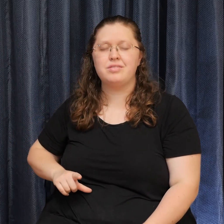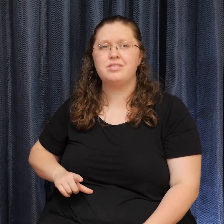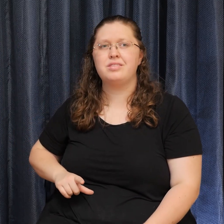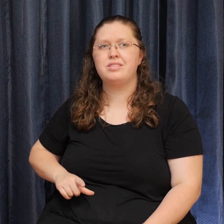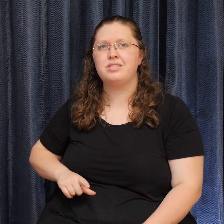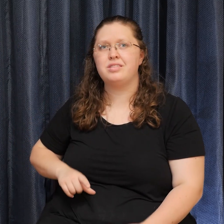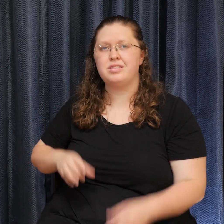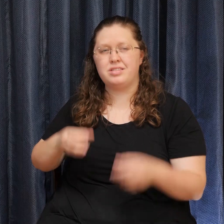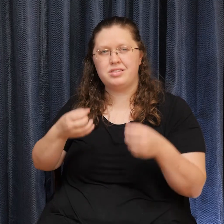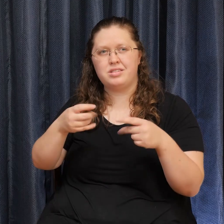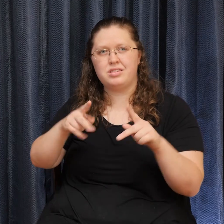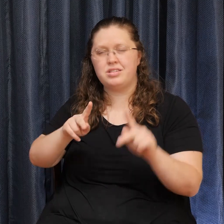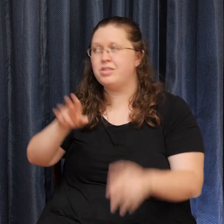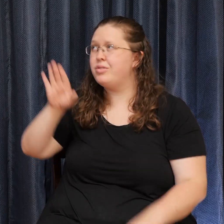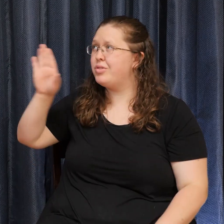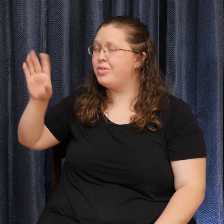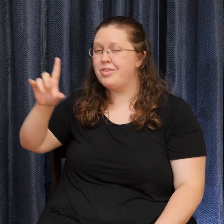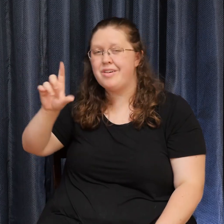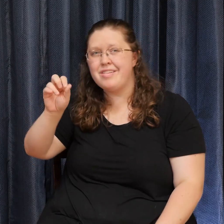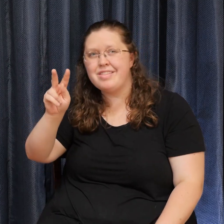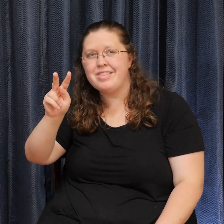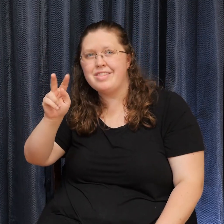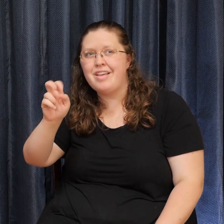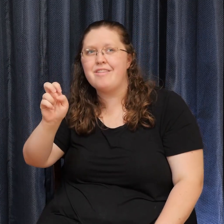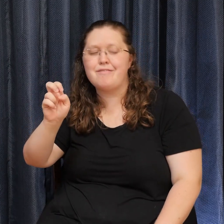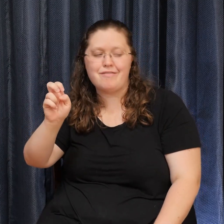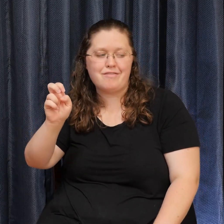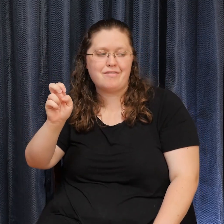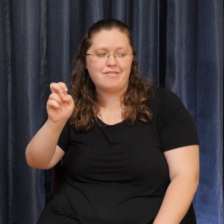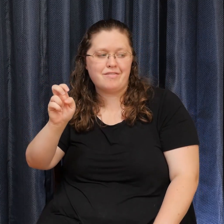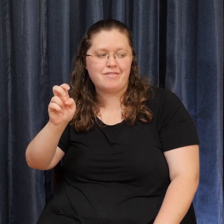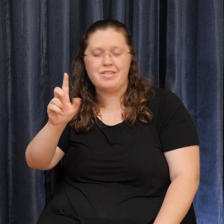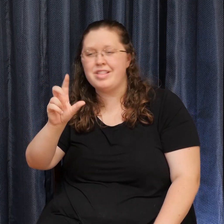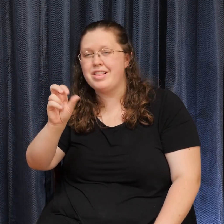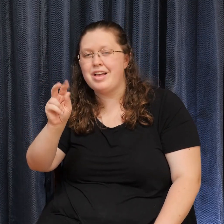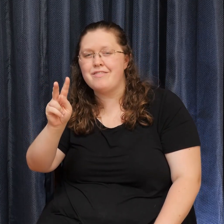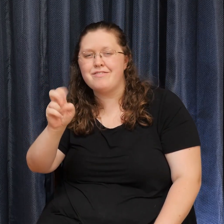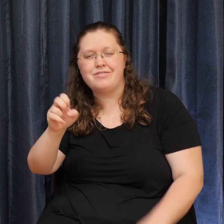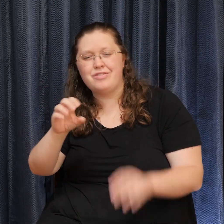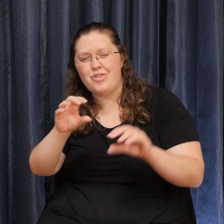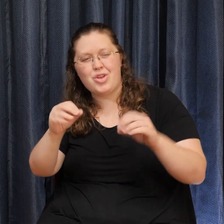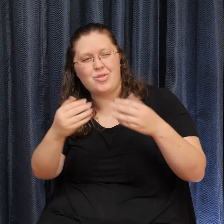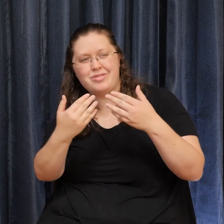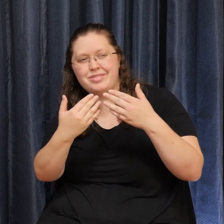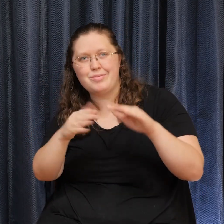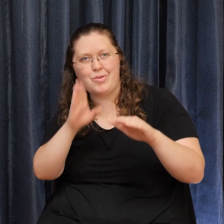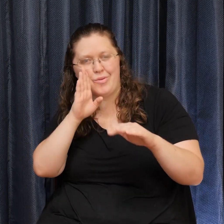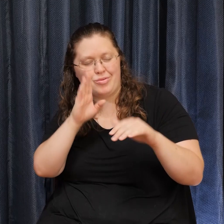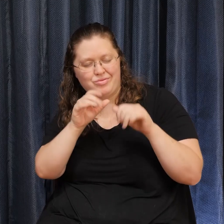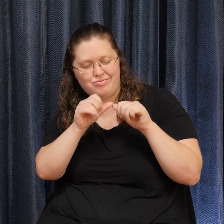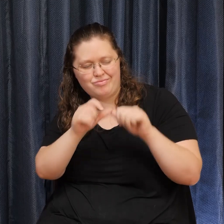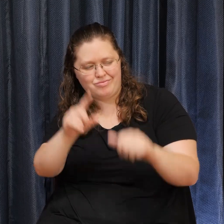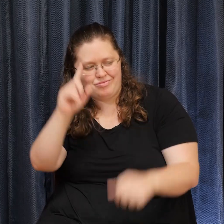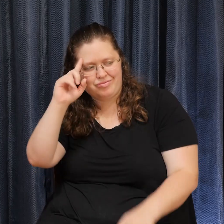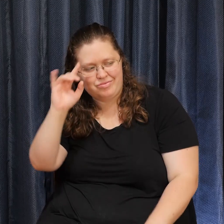let your love Love with no end come